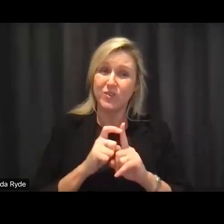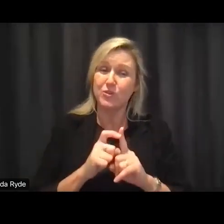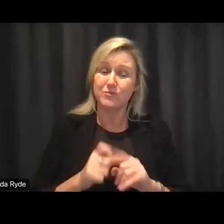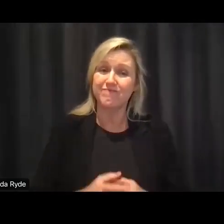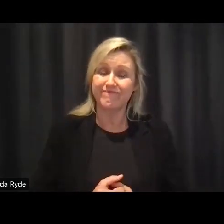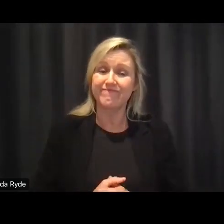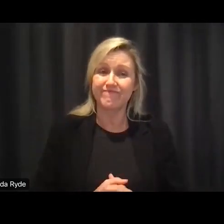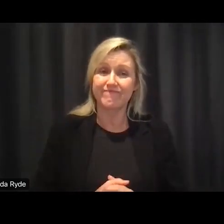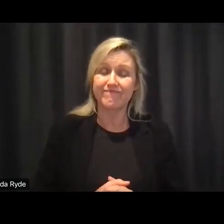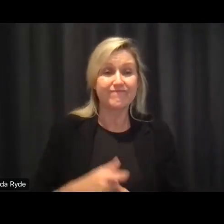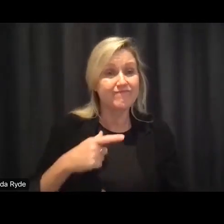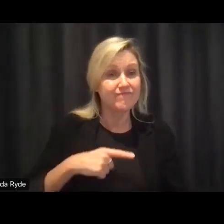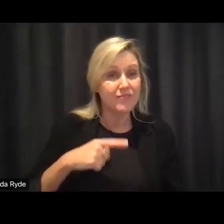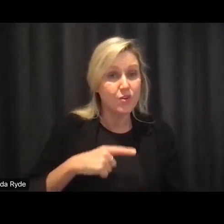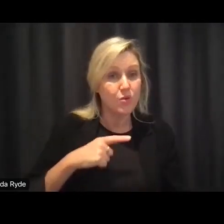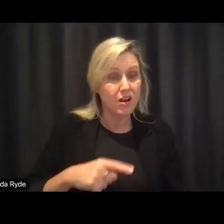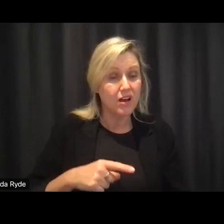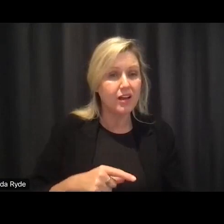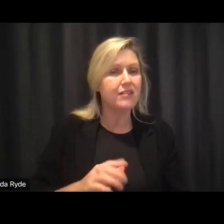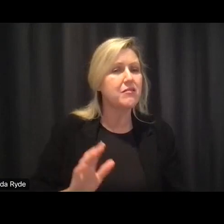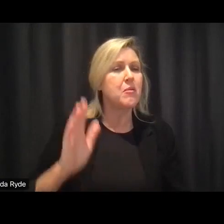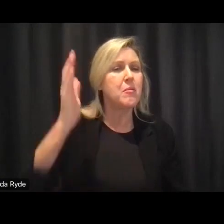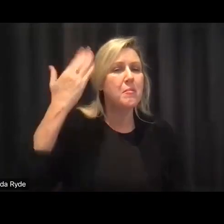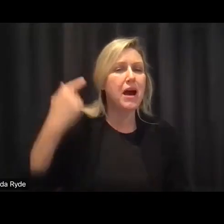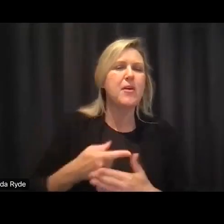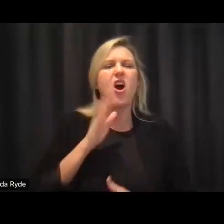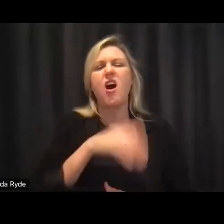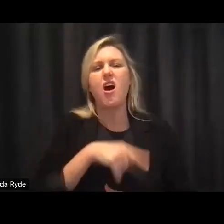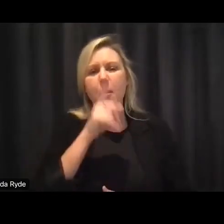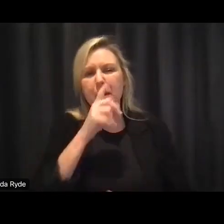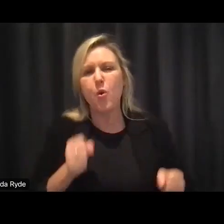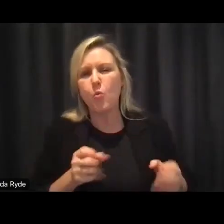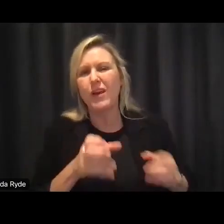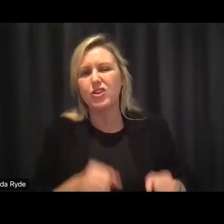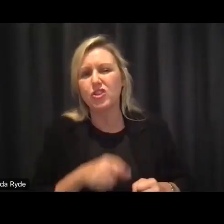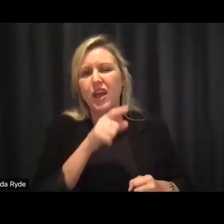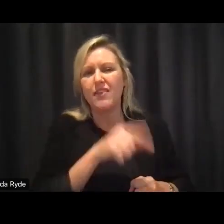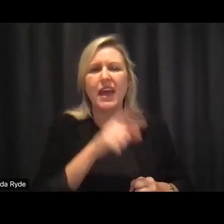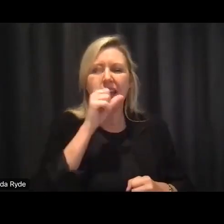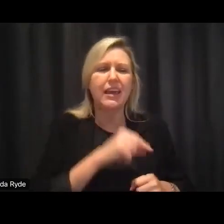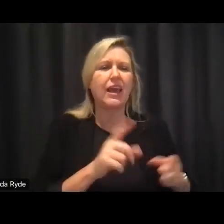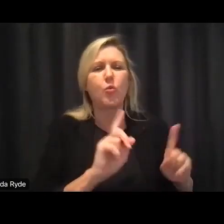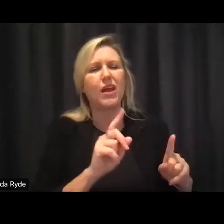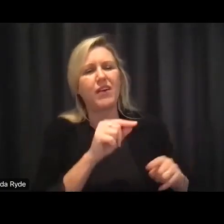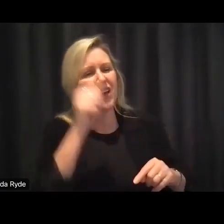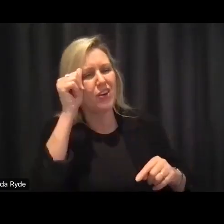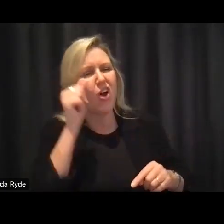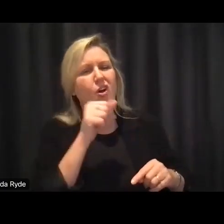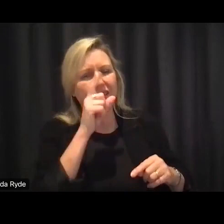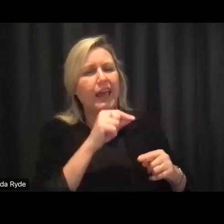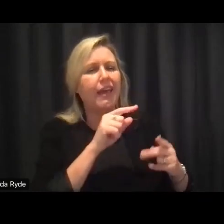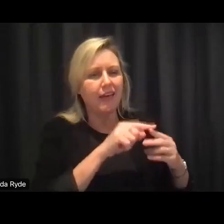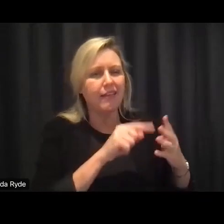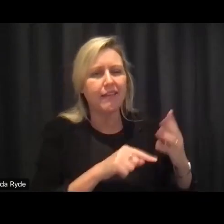have a history that says oh you know the guys in the wheelchairs they can do all these things that they're supposed to be able to do and they say them and that's fine